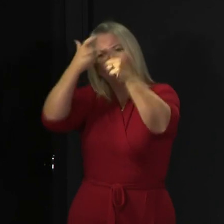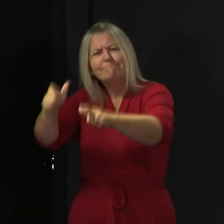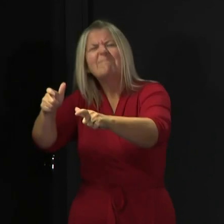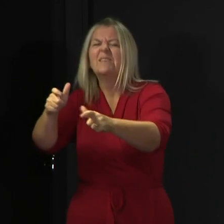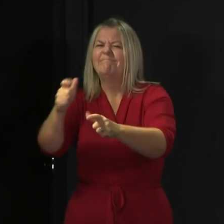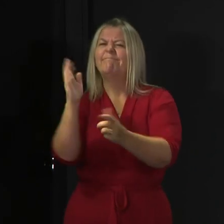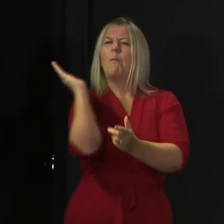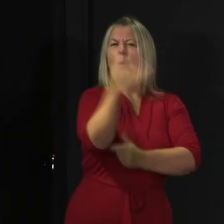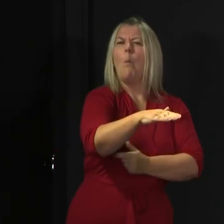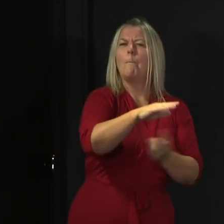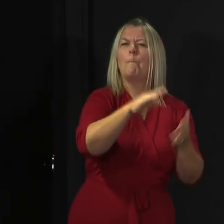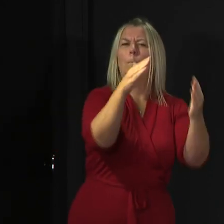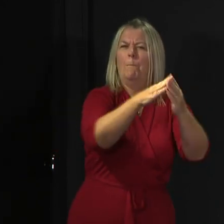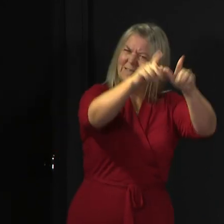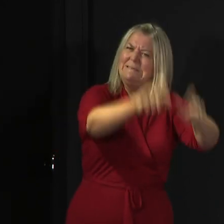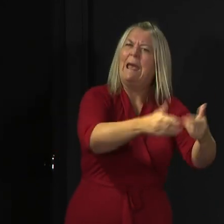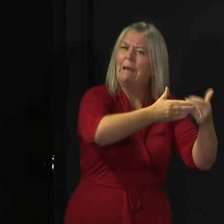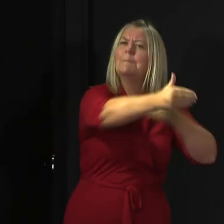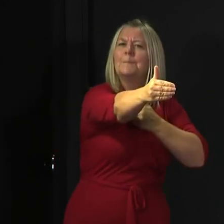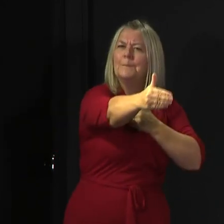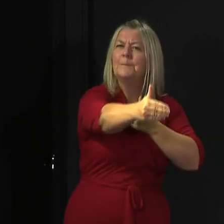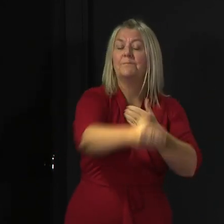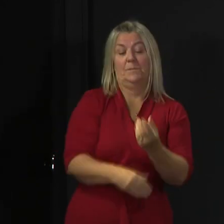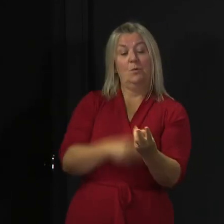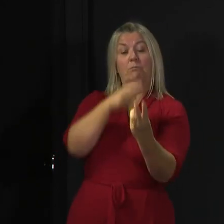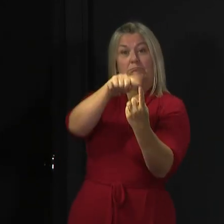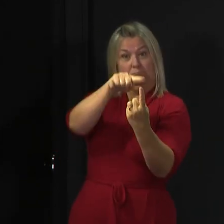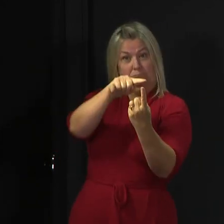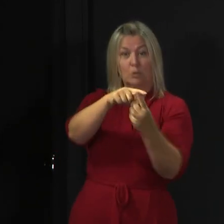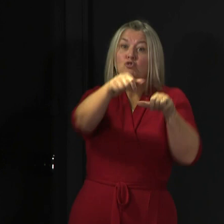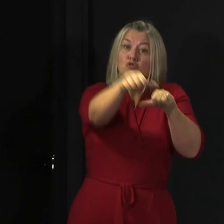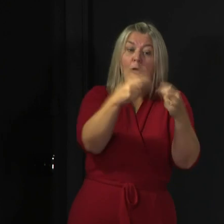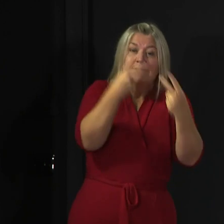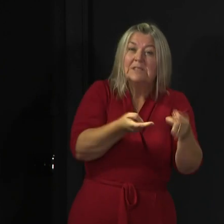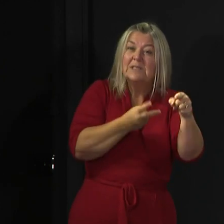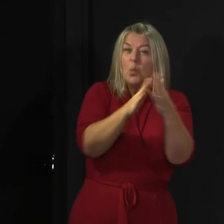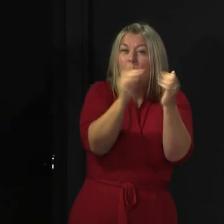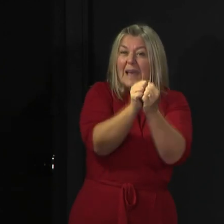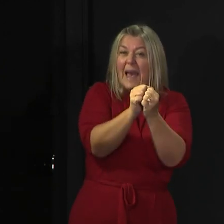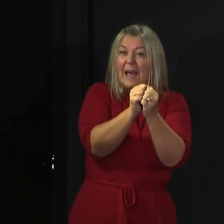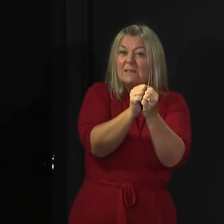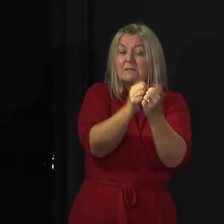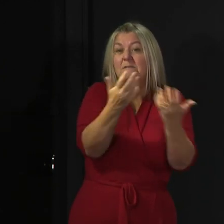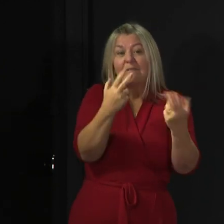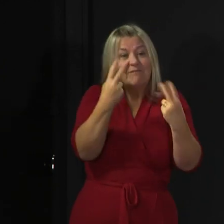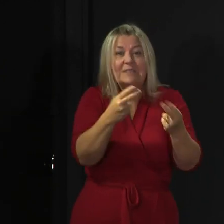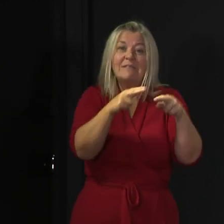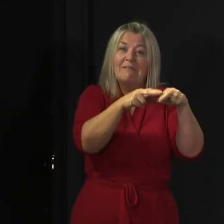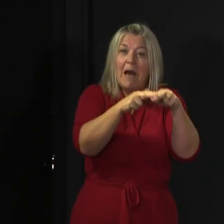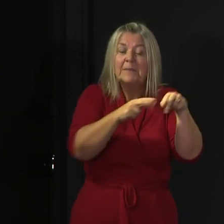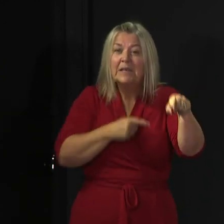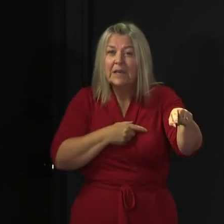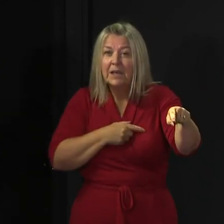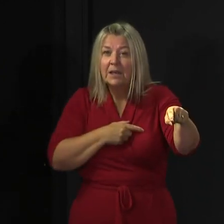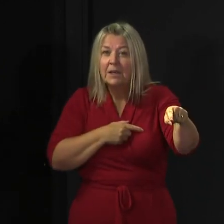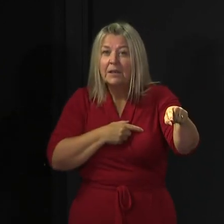For any students thinking about returning home for a short visit, perhaps at a weekend, the key thing to remember is that if you